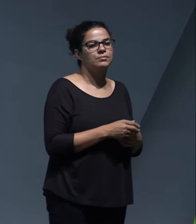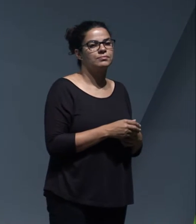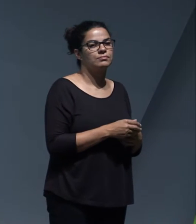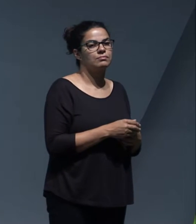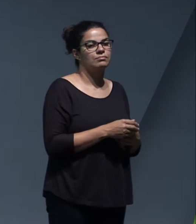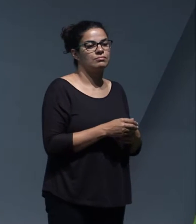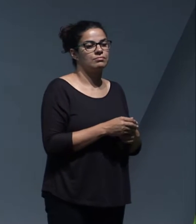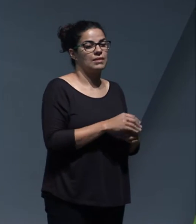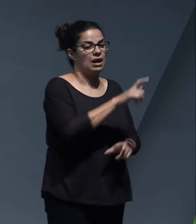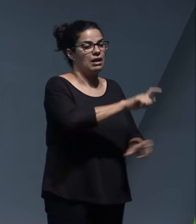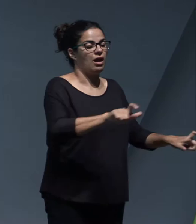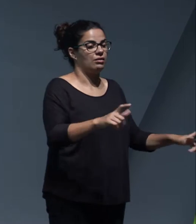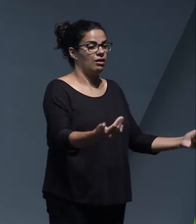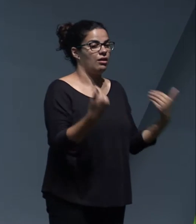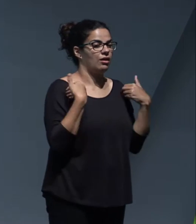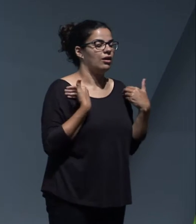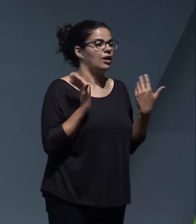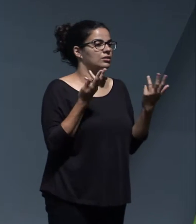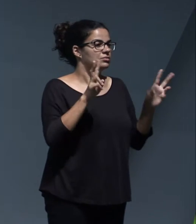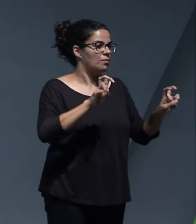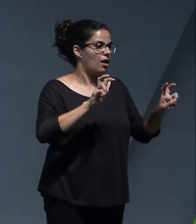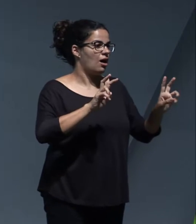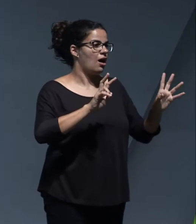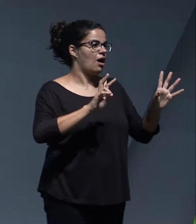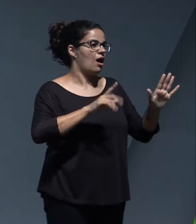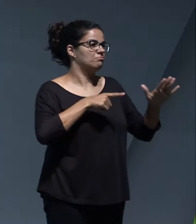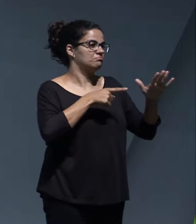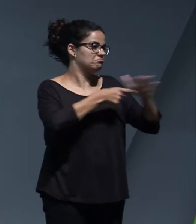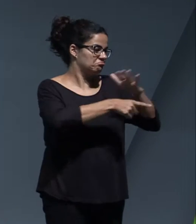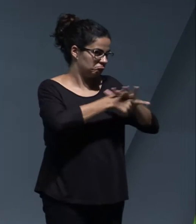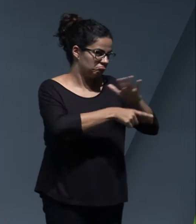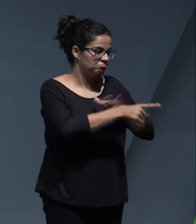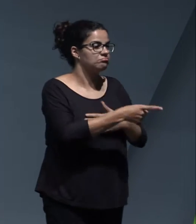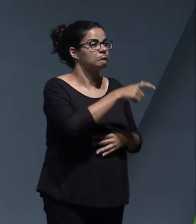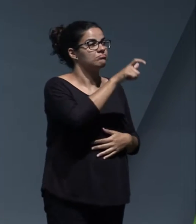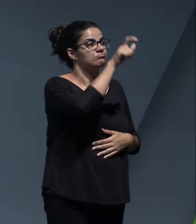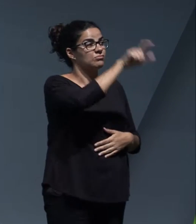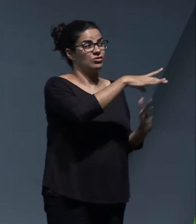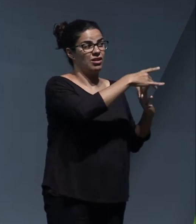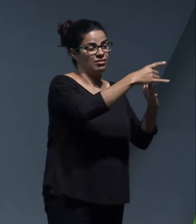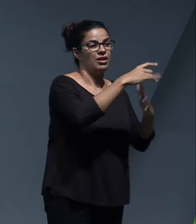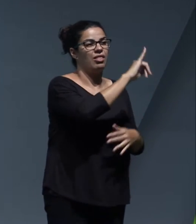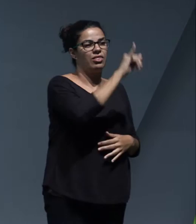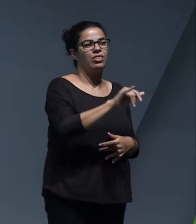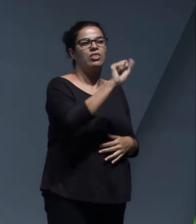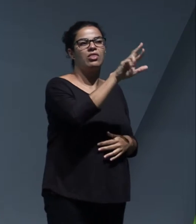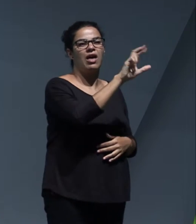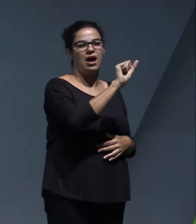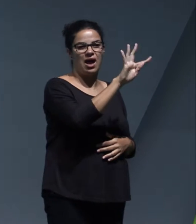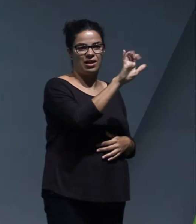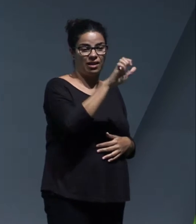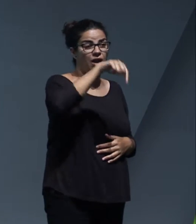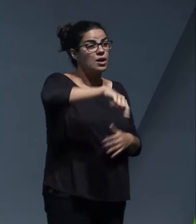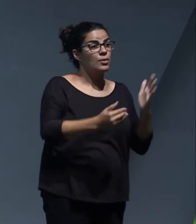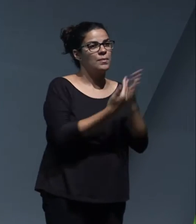The people who've been running the housekeeping, led by Kande Sarade, this